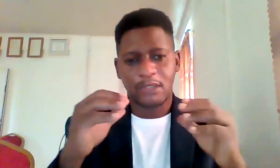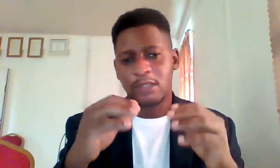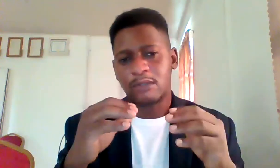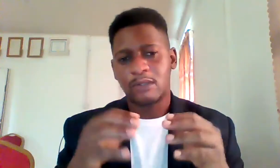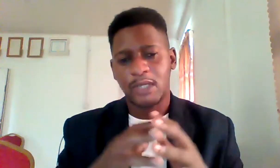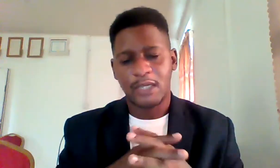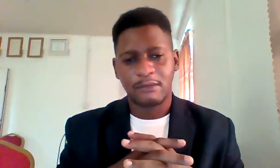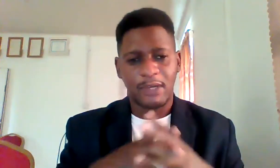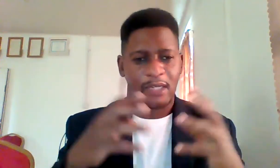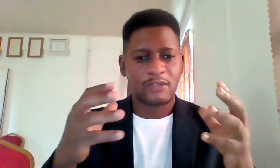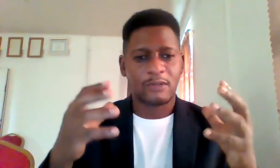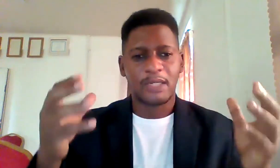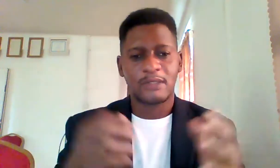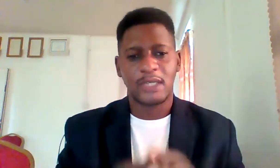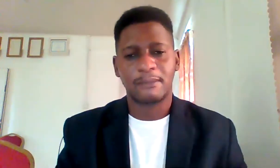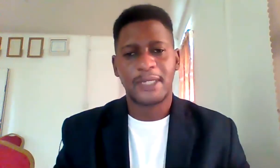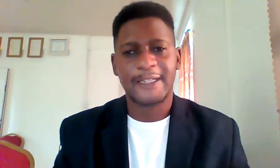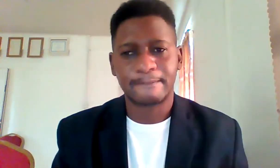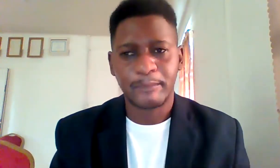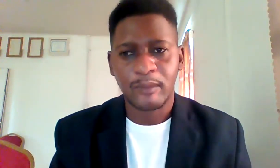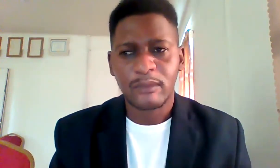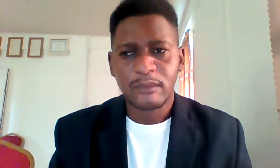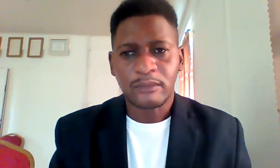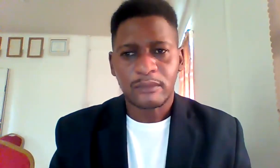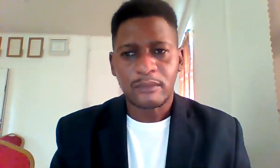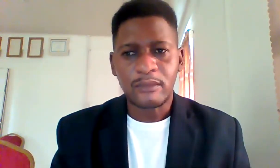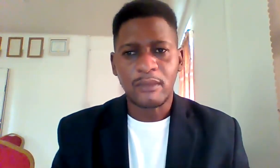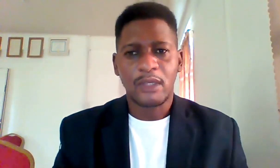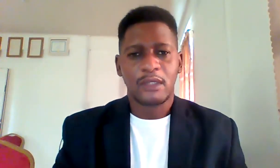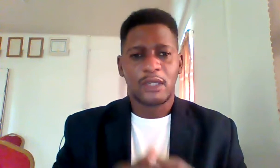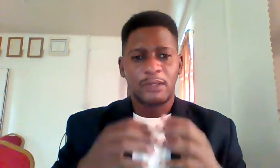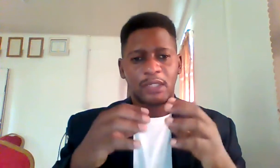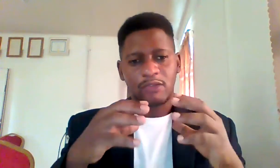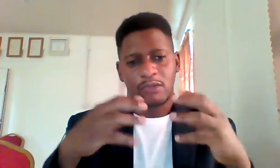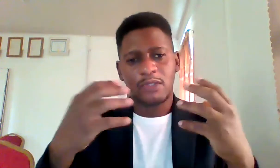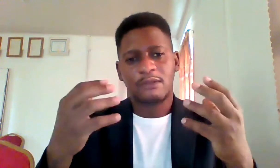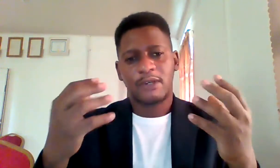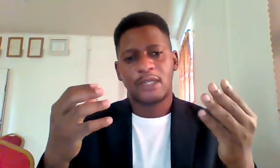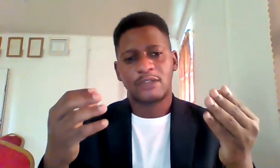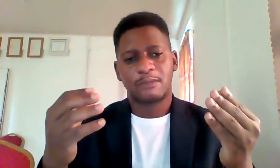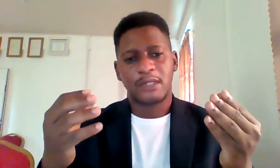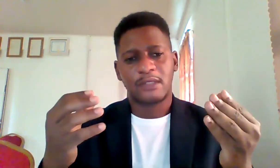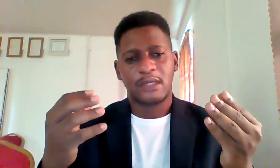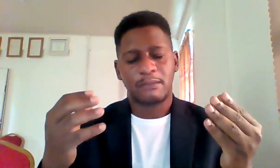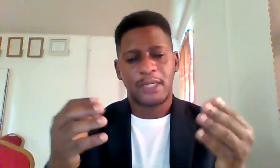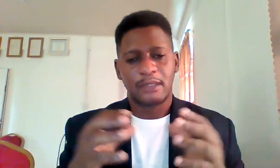continue to look at the financial planners game plan now in introducing the financial planners game plan